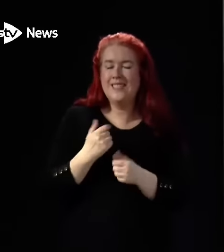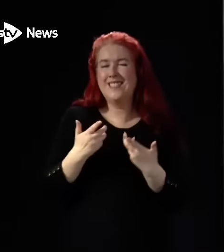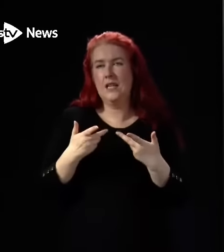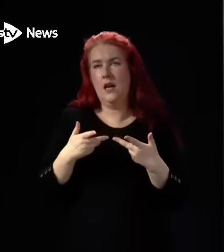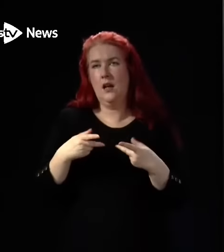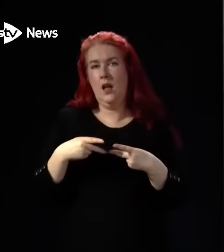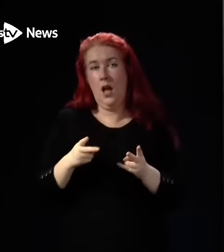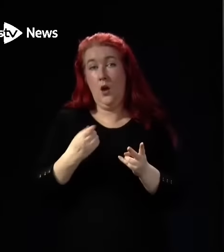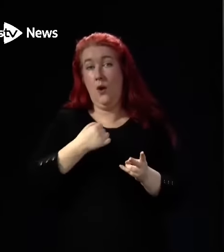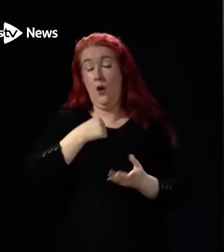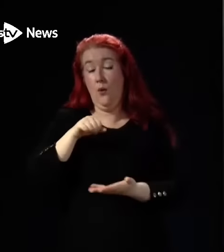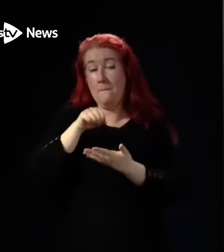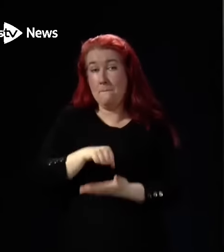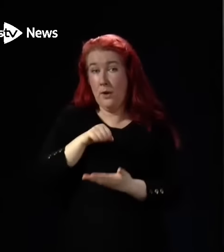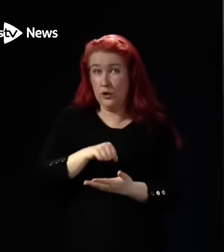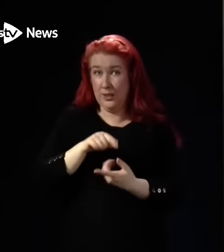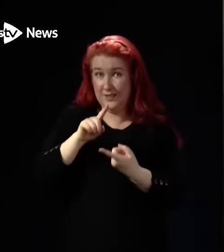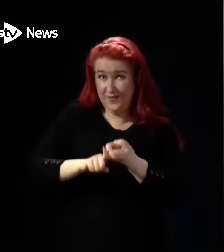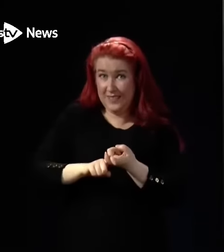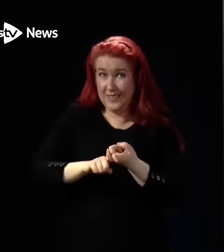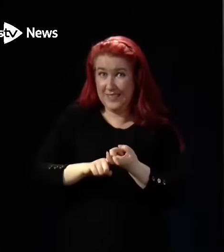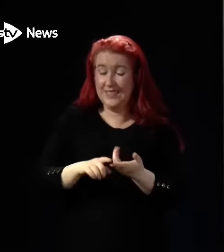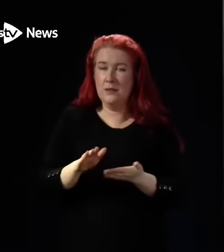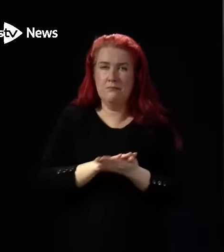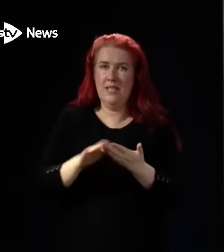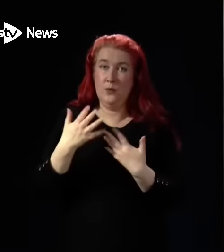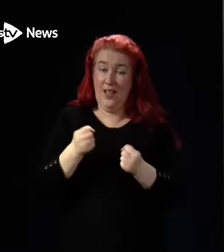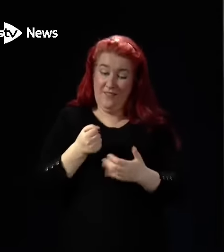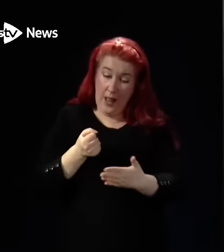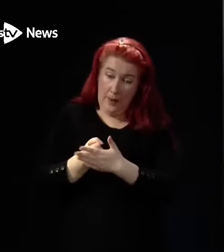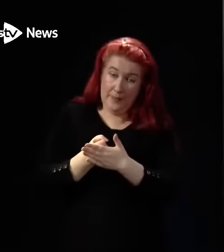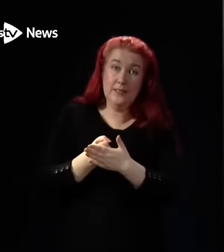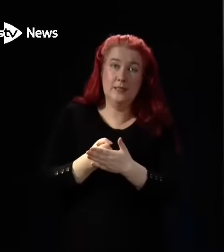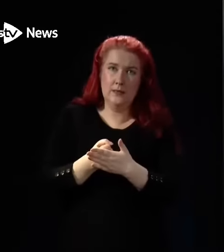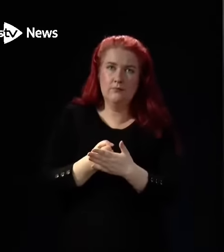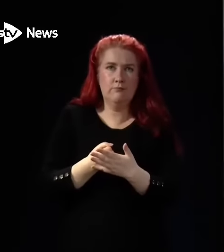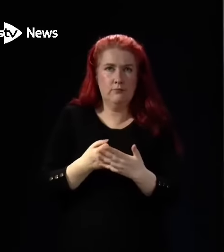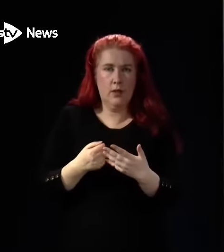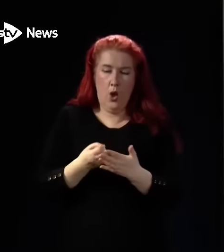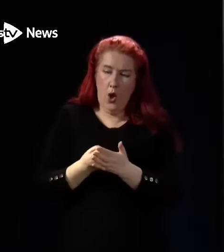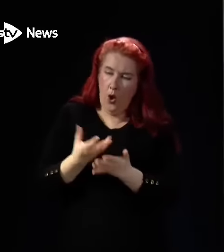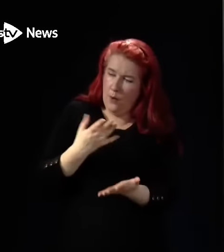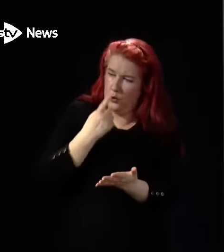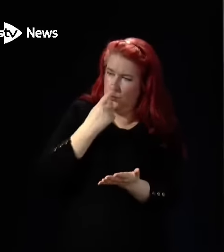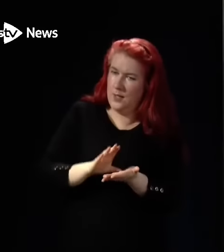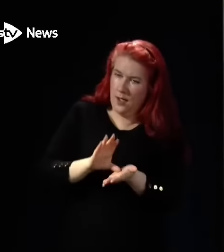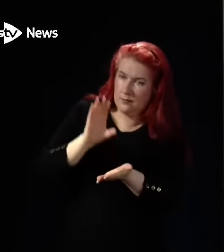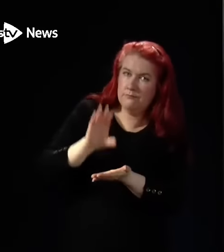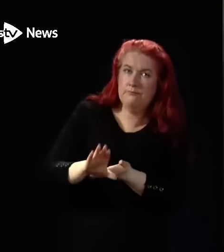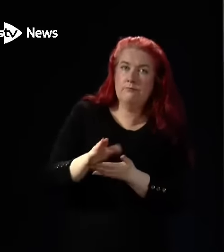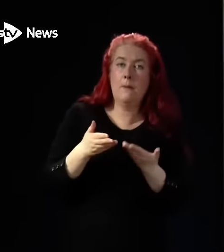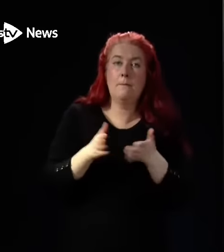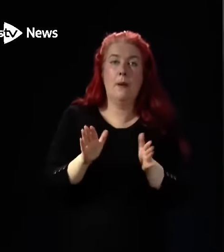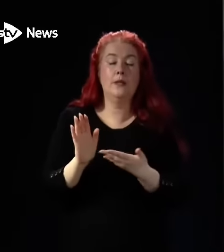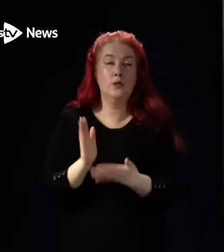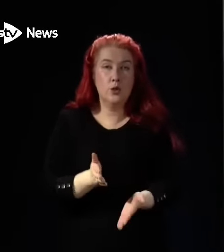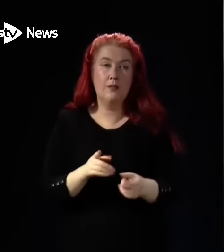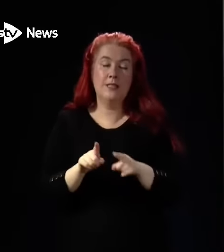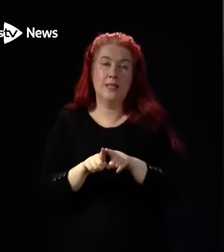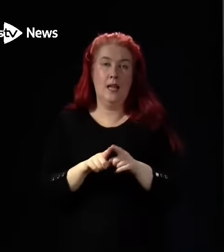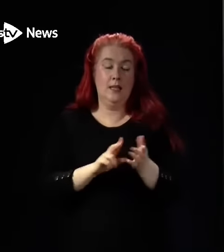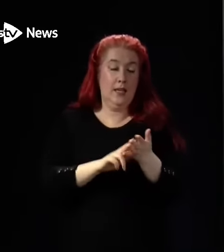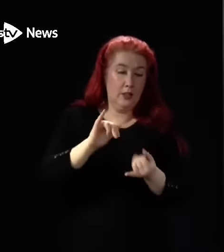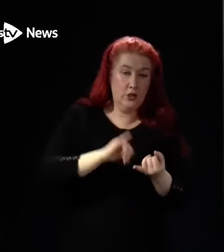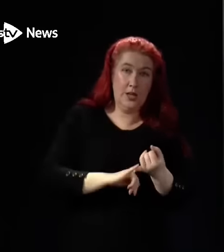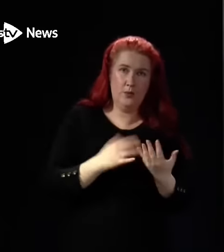budgets are set, there are hard limits on what we can invest overall in public services and within that in the